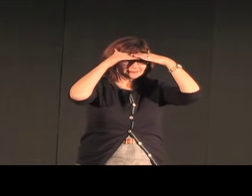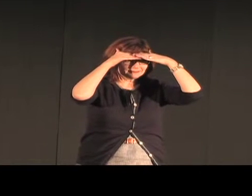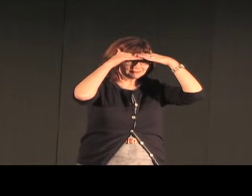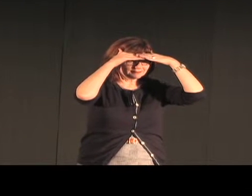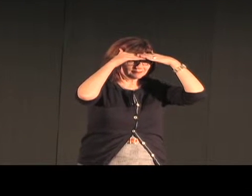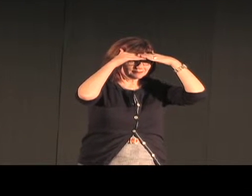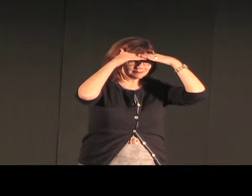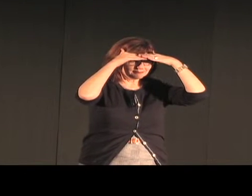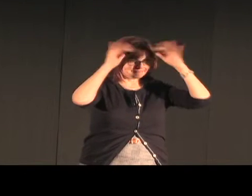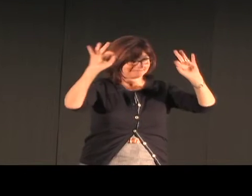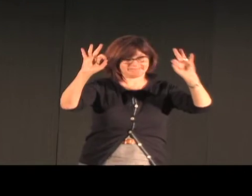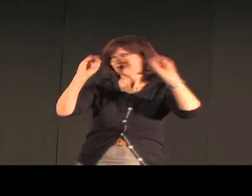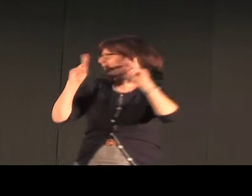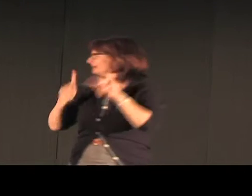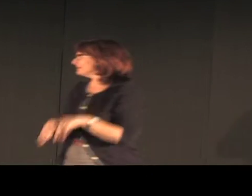impressions after you see the clip.